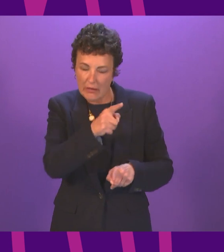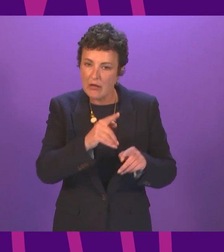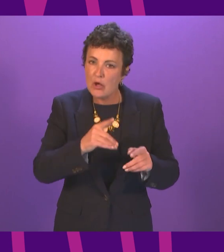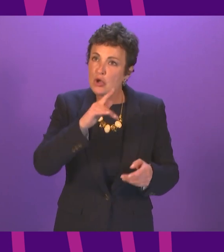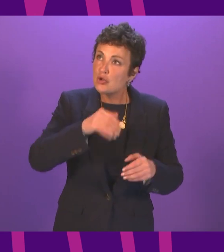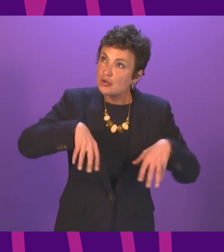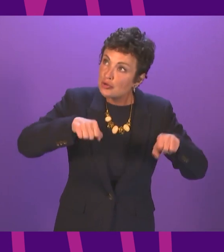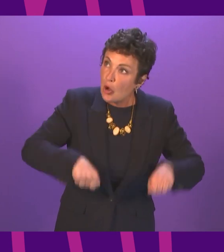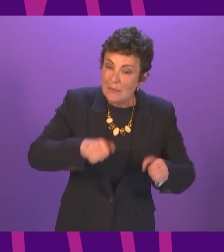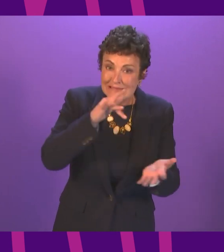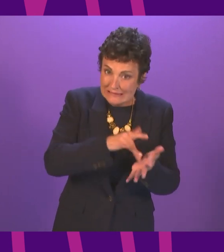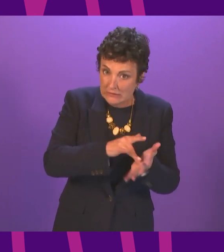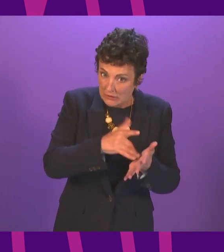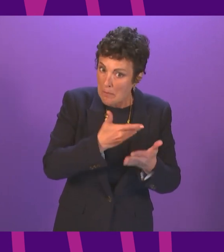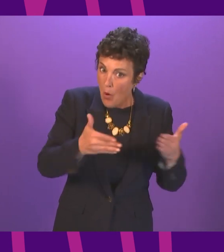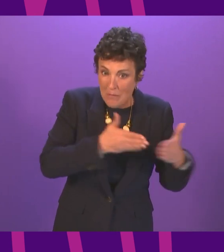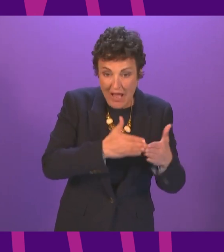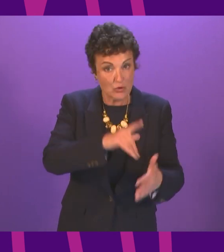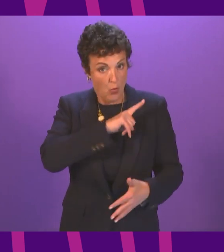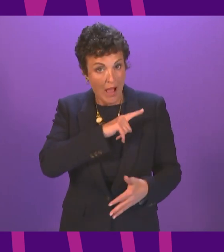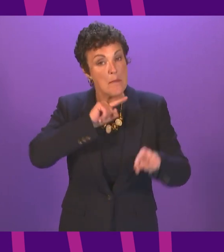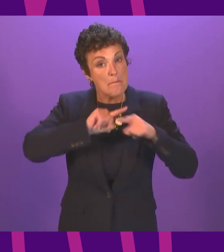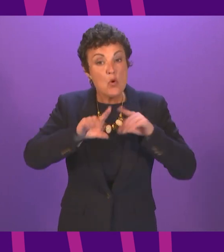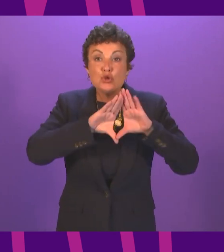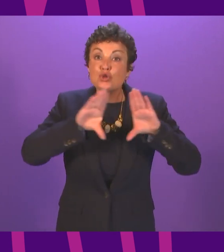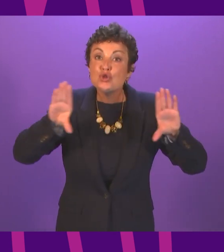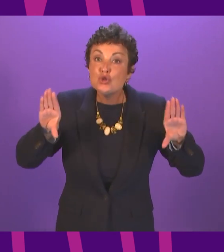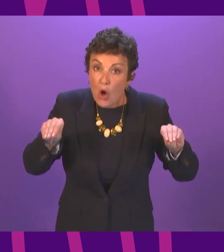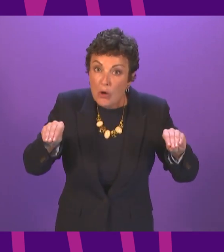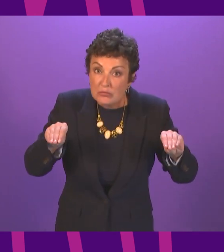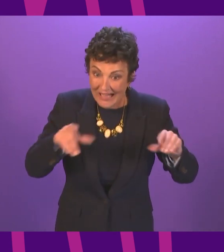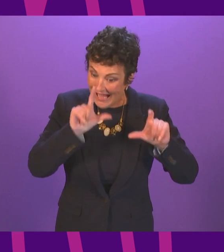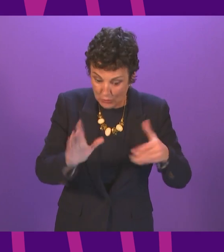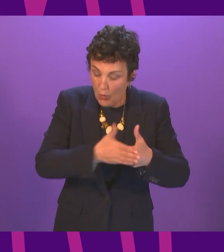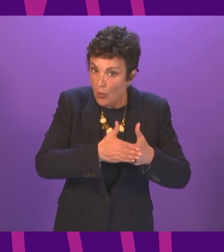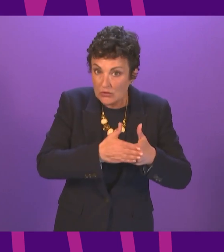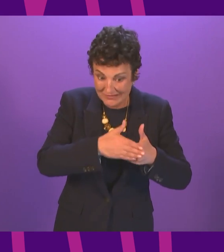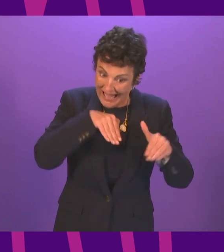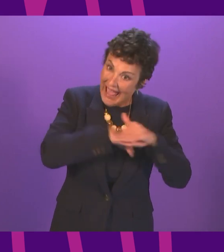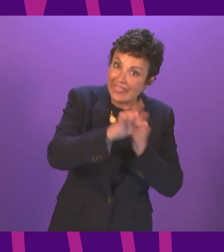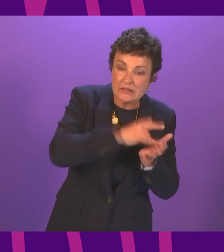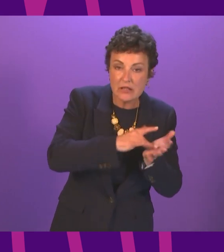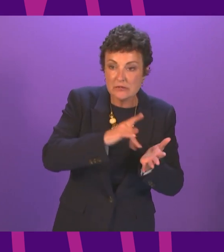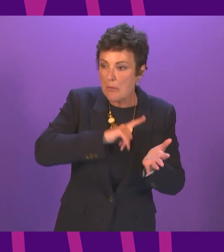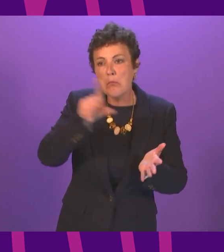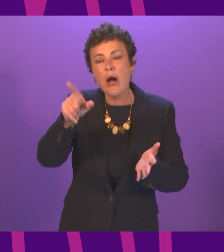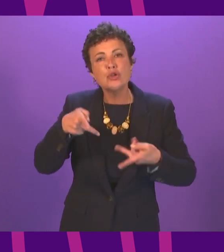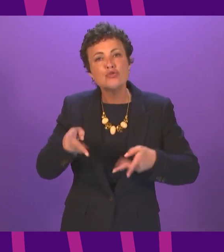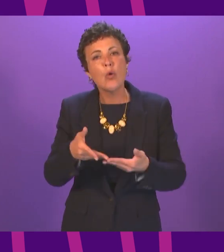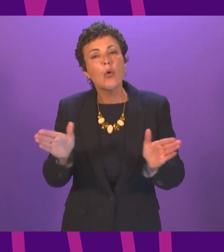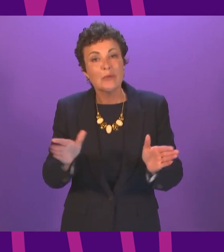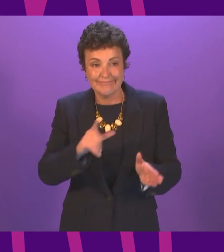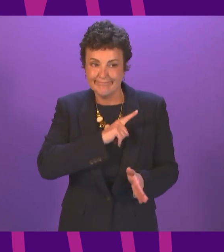days of lockdown most shops had to remain closed even when the high streets had reopened The Scottish